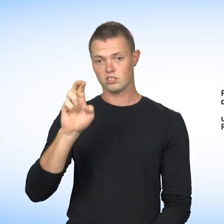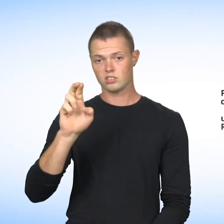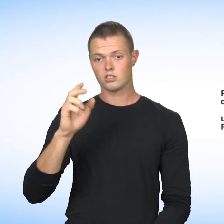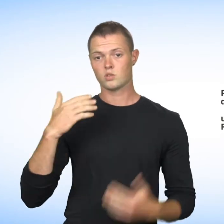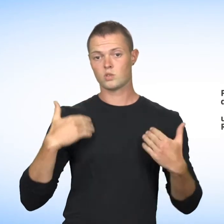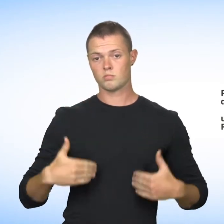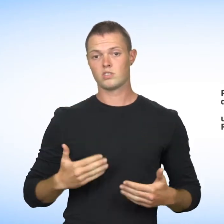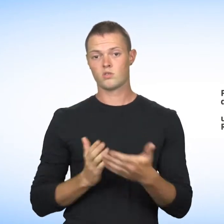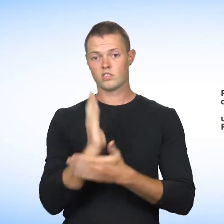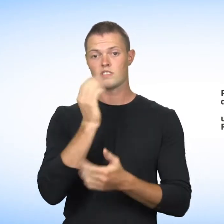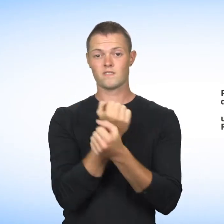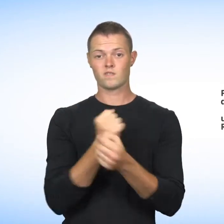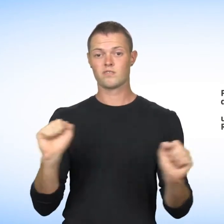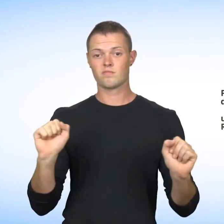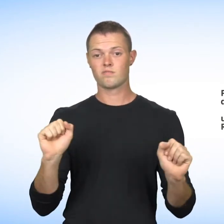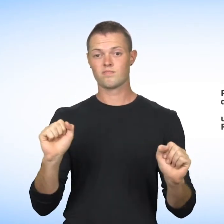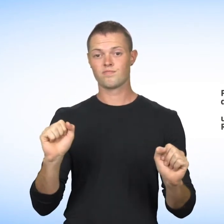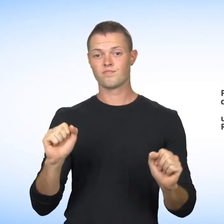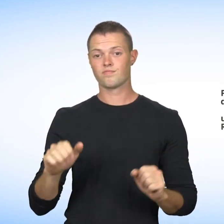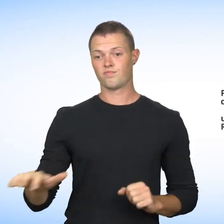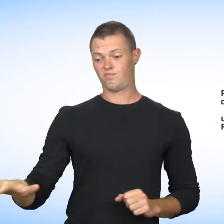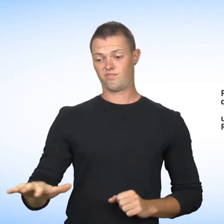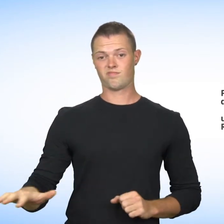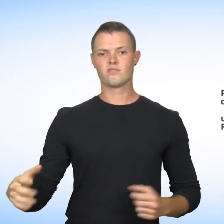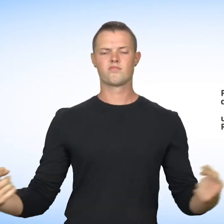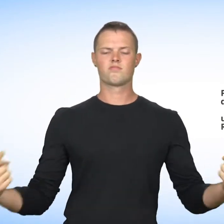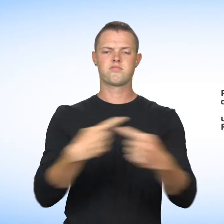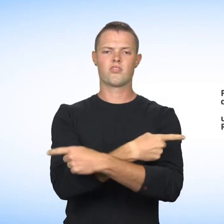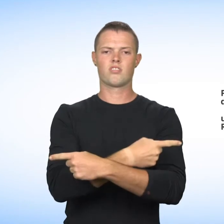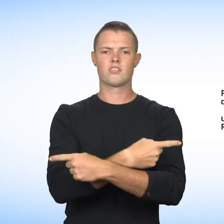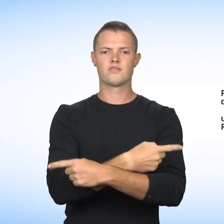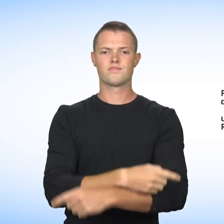These situations are contrary to the Charter of Human Rights and Freedoms.